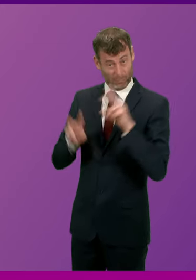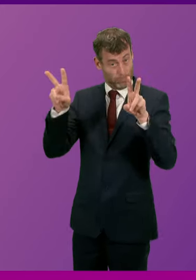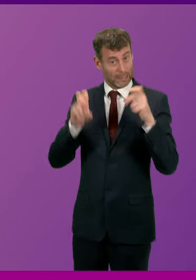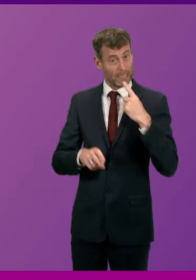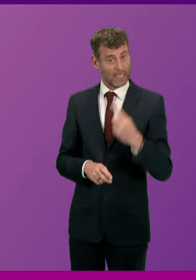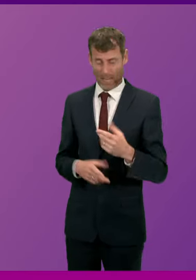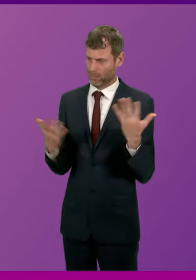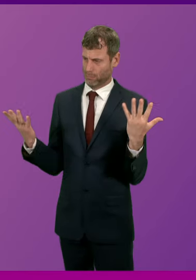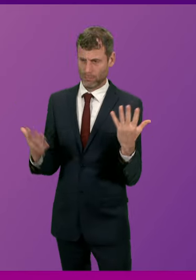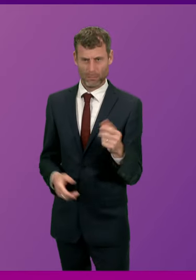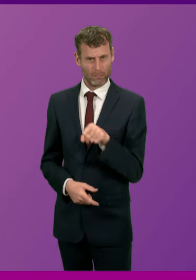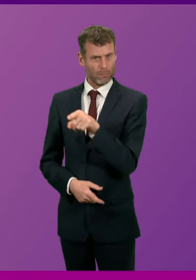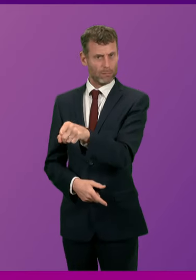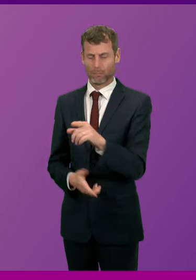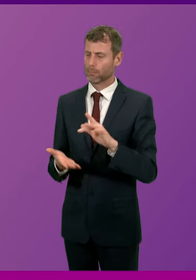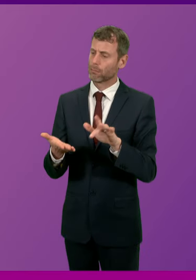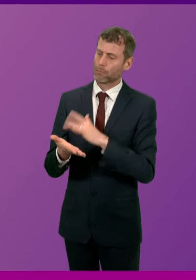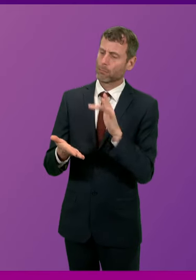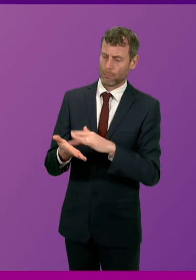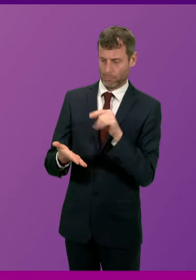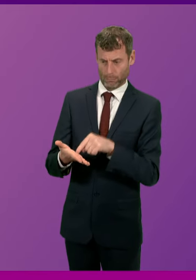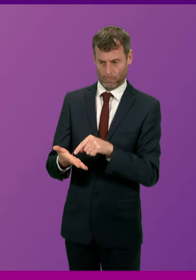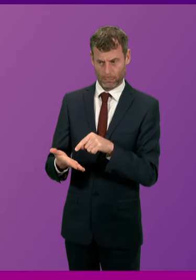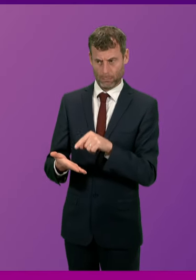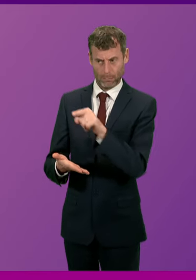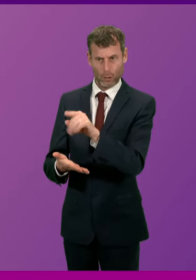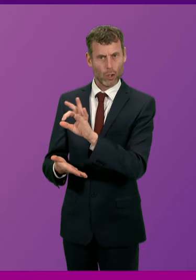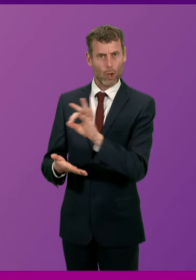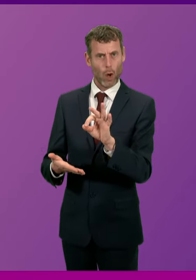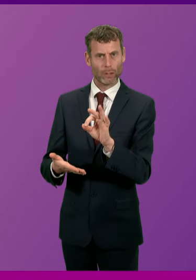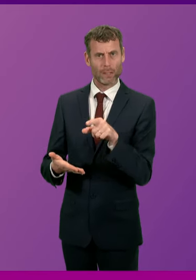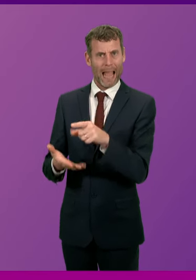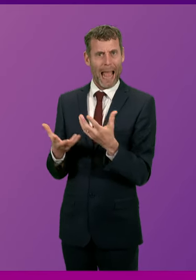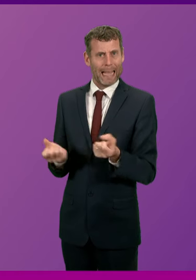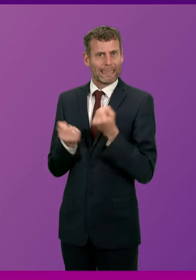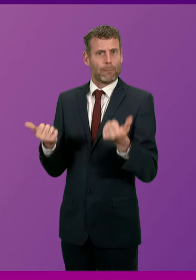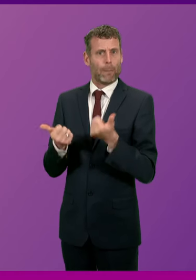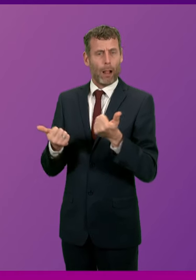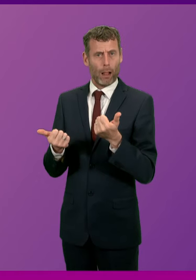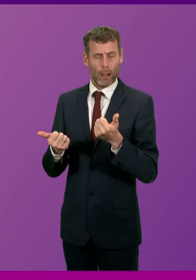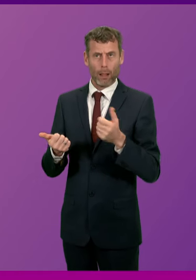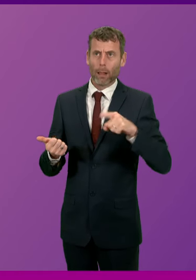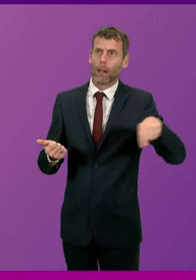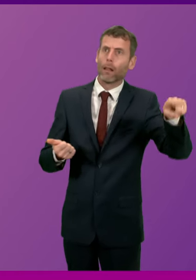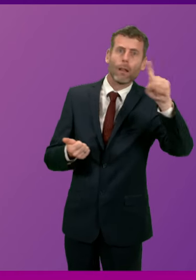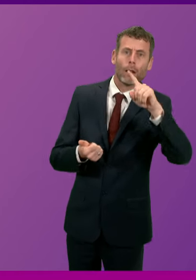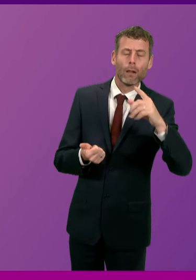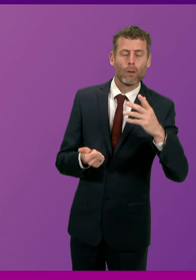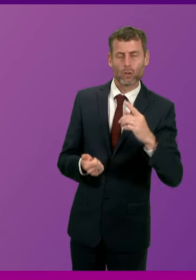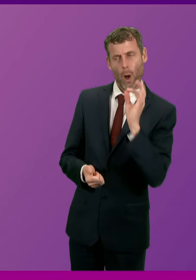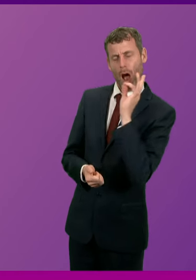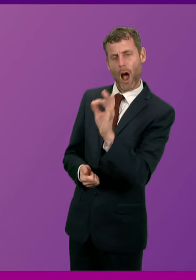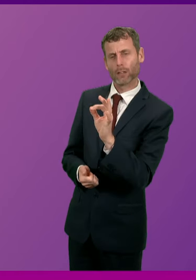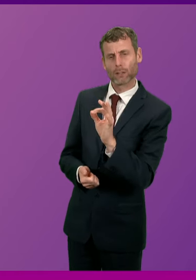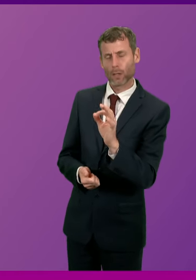would this be judged to be acceptable. So can I ask the First Minister, in what other walk of life would Michael